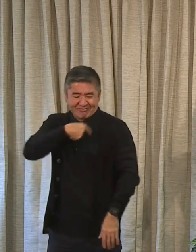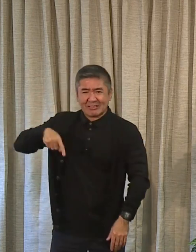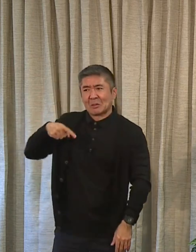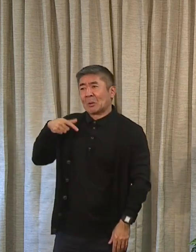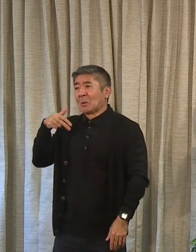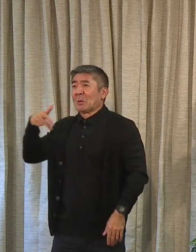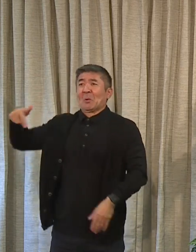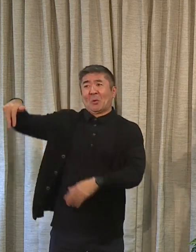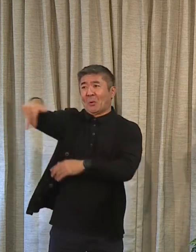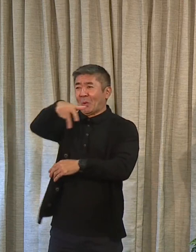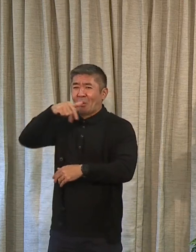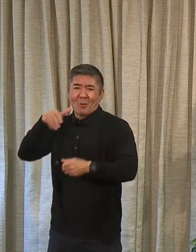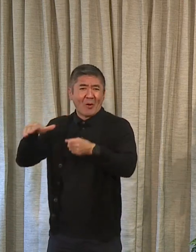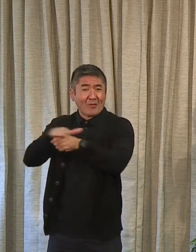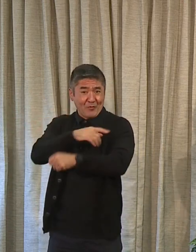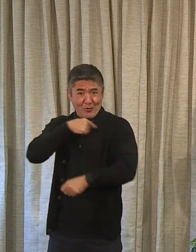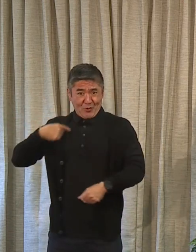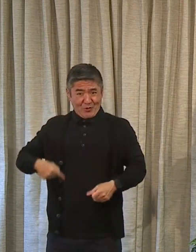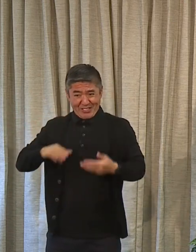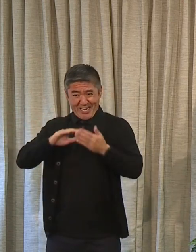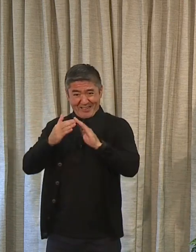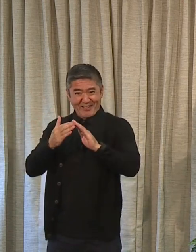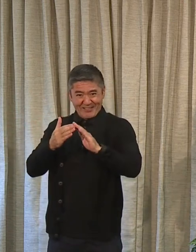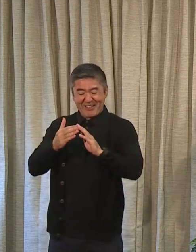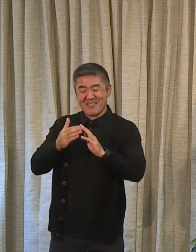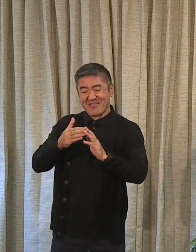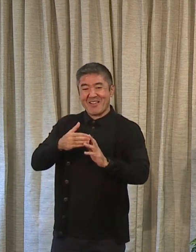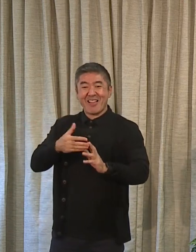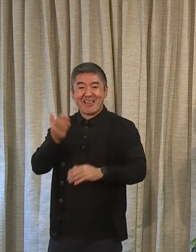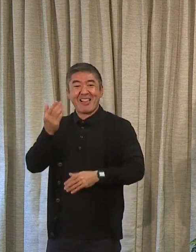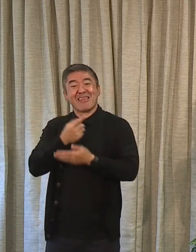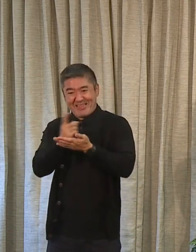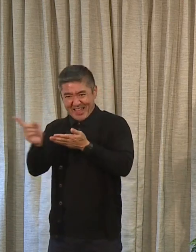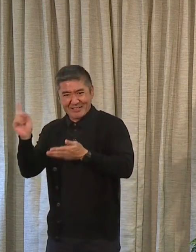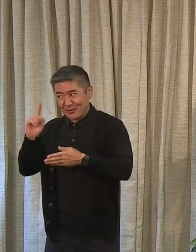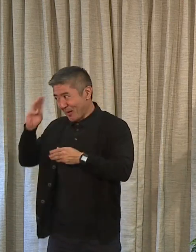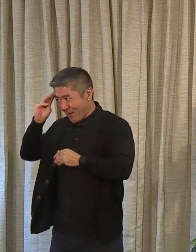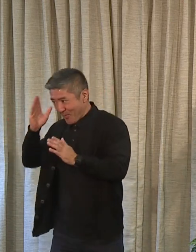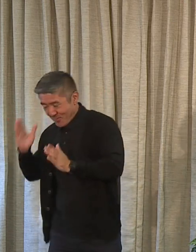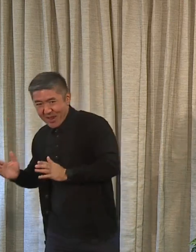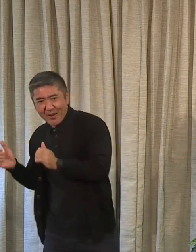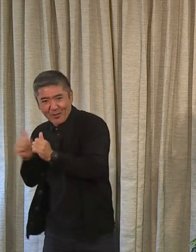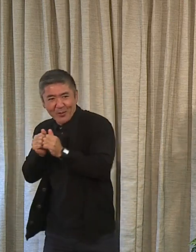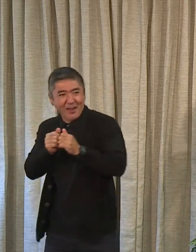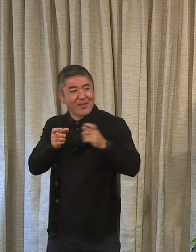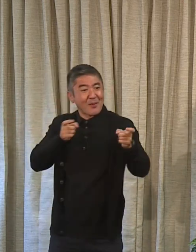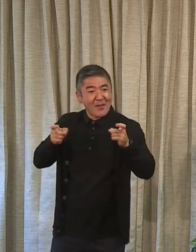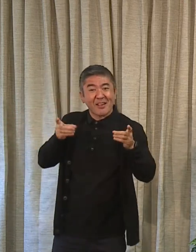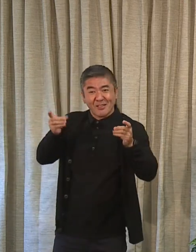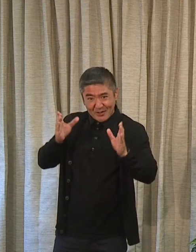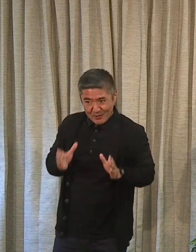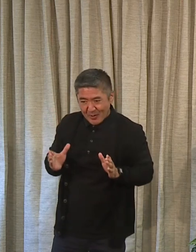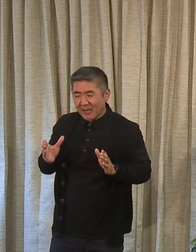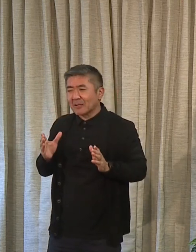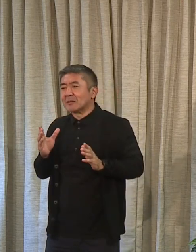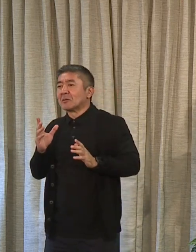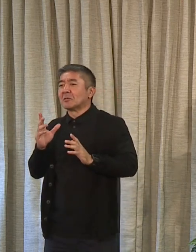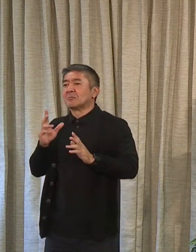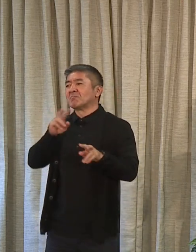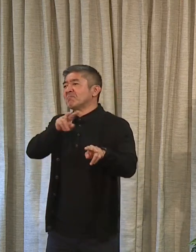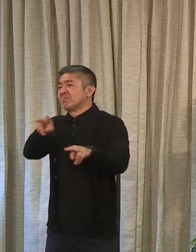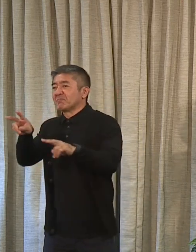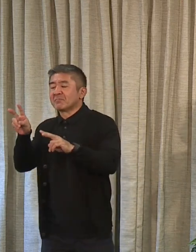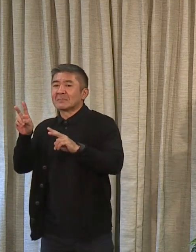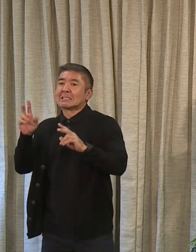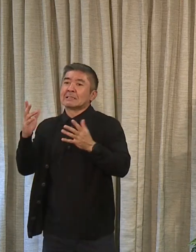Chinatown or most of Chinatown last week, the mayor, cabinet members, managing director, and we got some input from many of